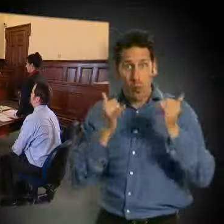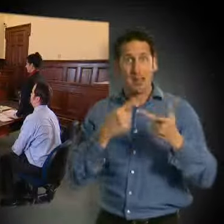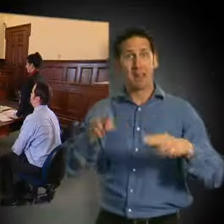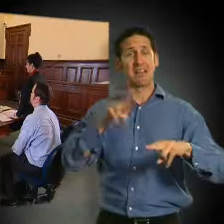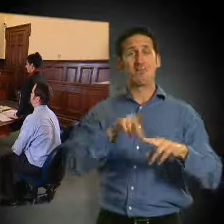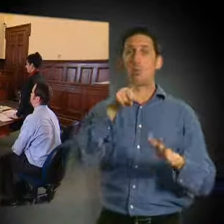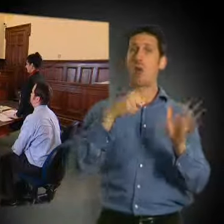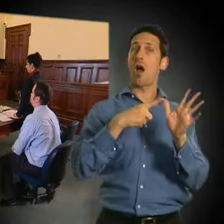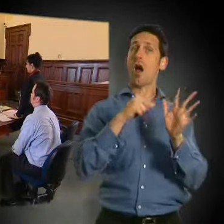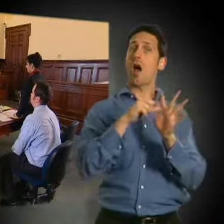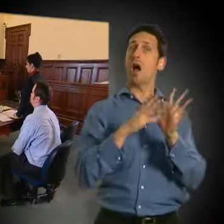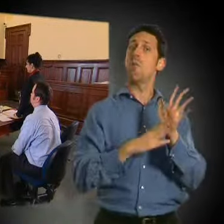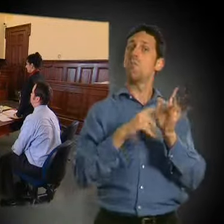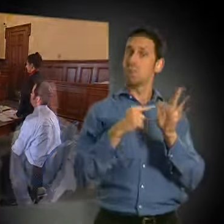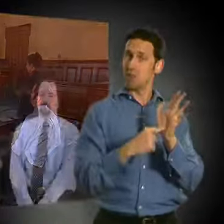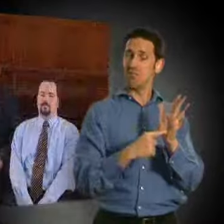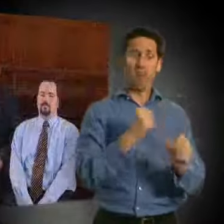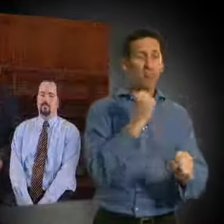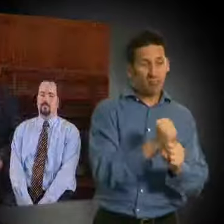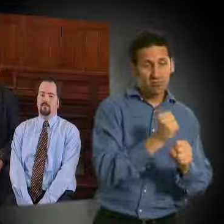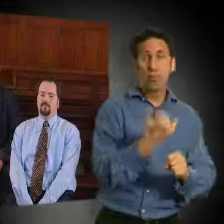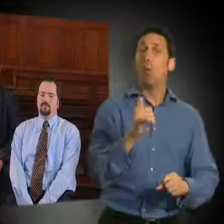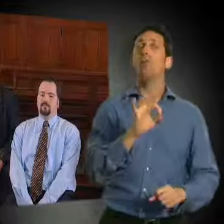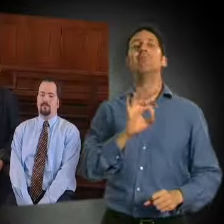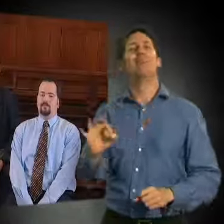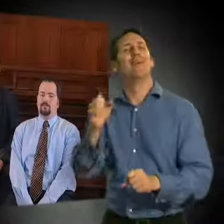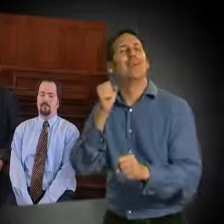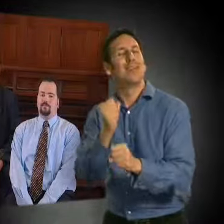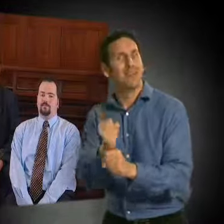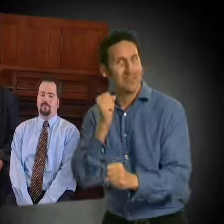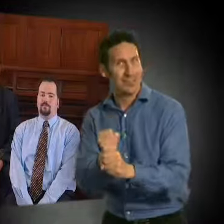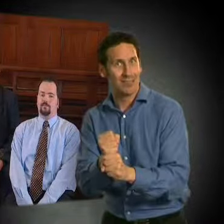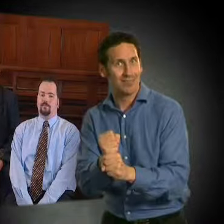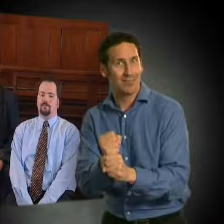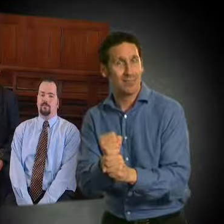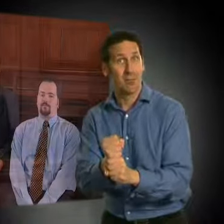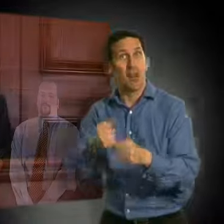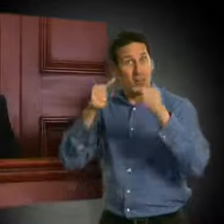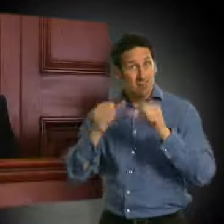The magistrate will then ask your lawyer if you're saying you're guilty or not.